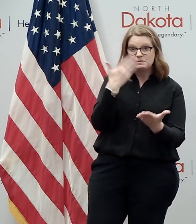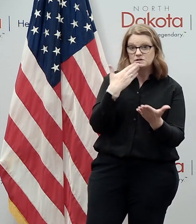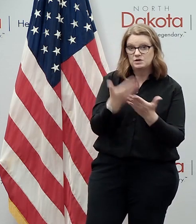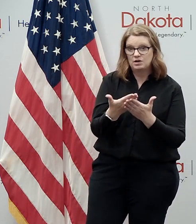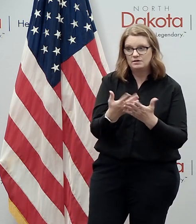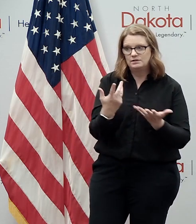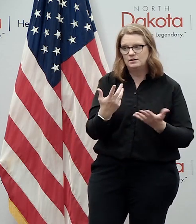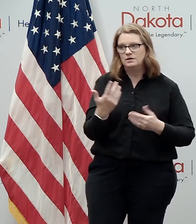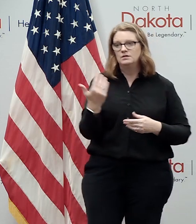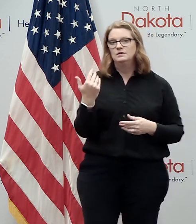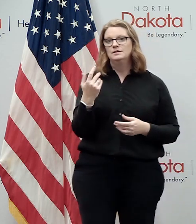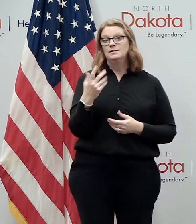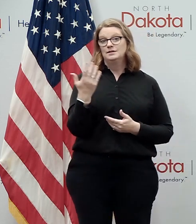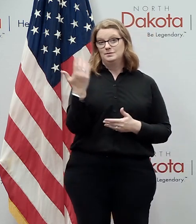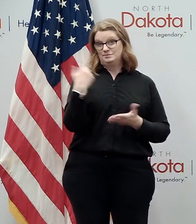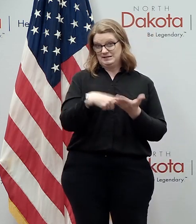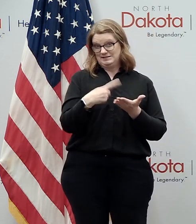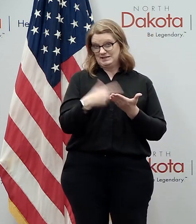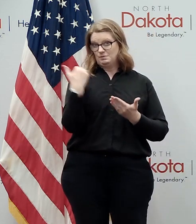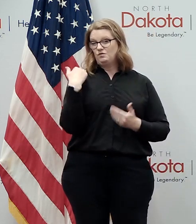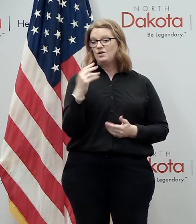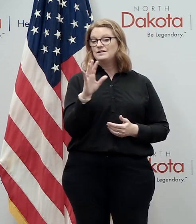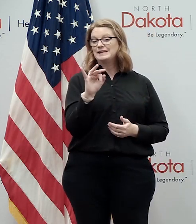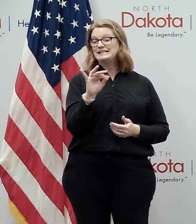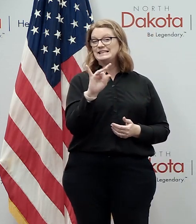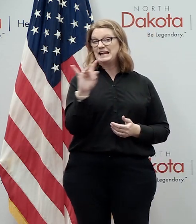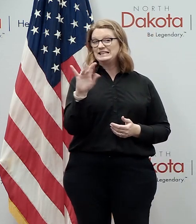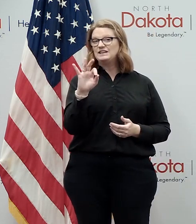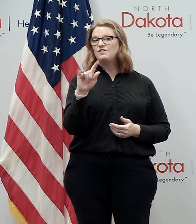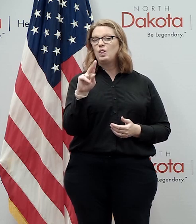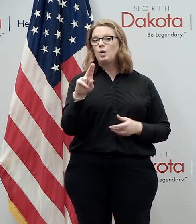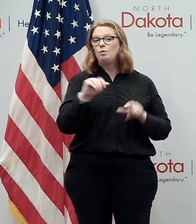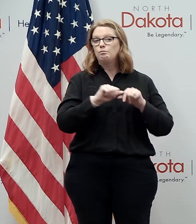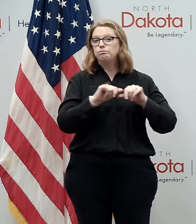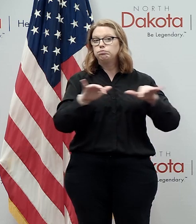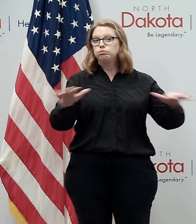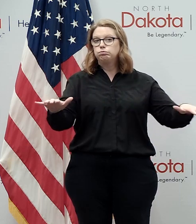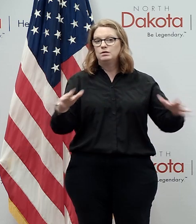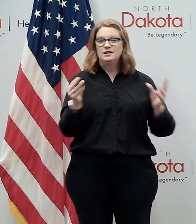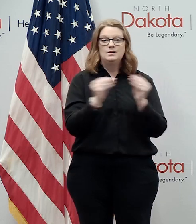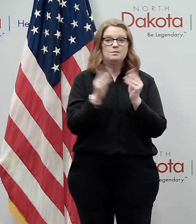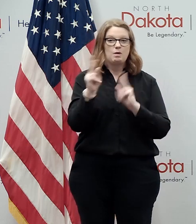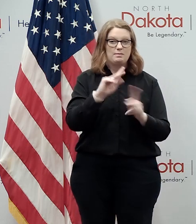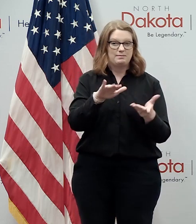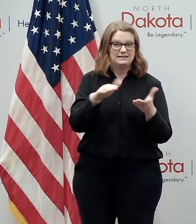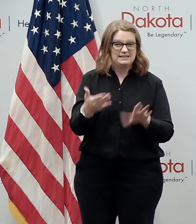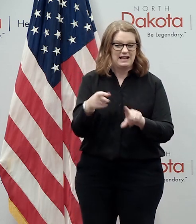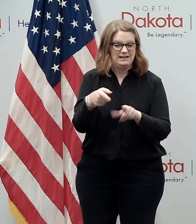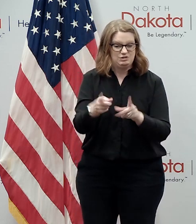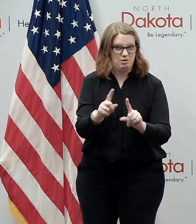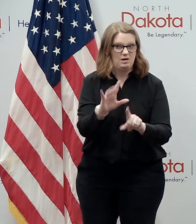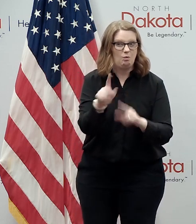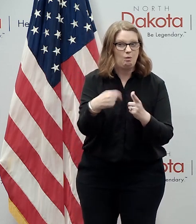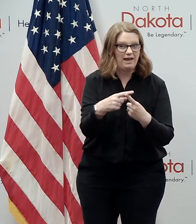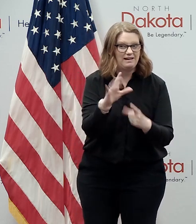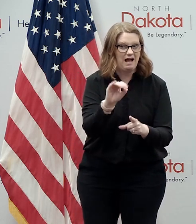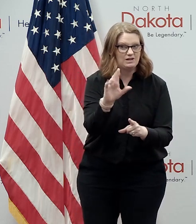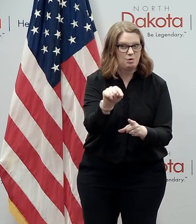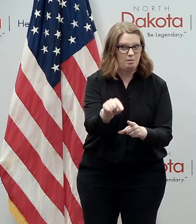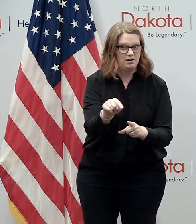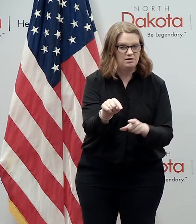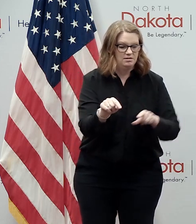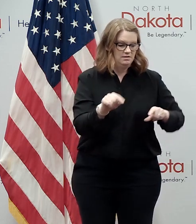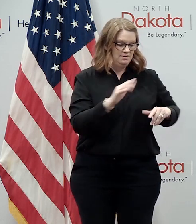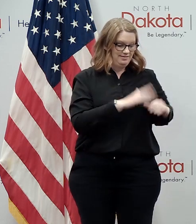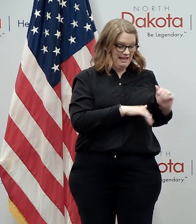1918 flu epidemic more people died in october than they did during march that's a real possibility